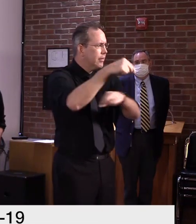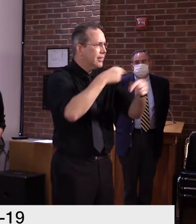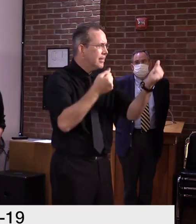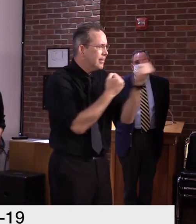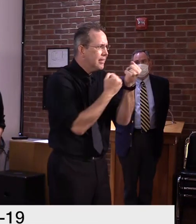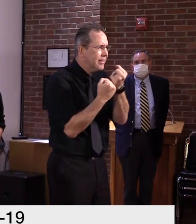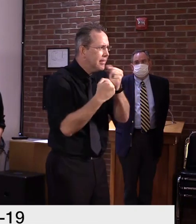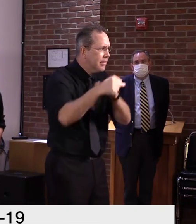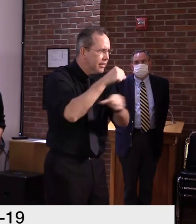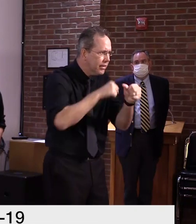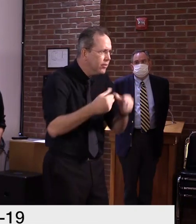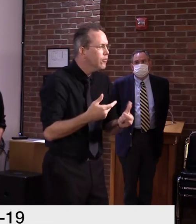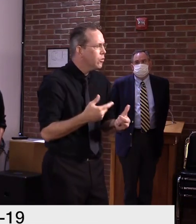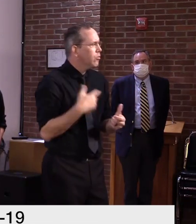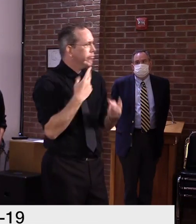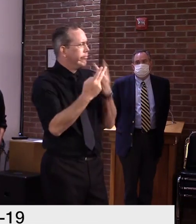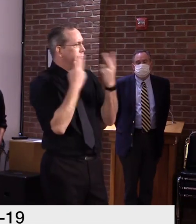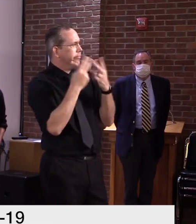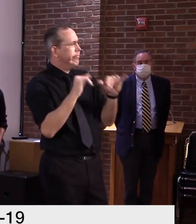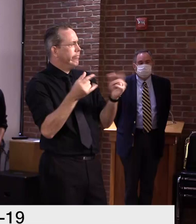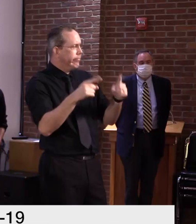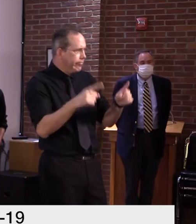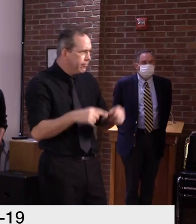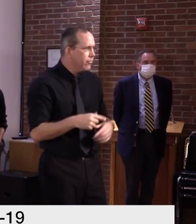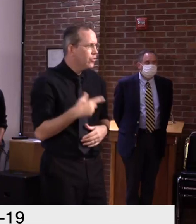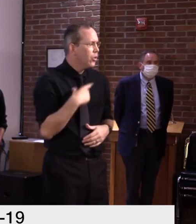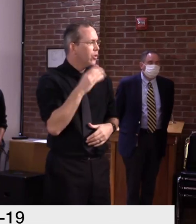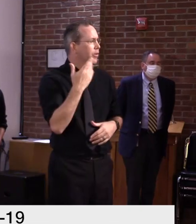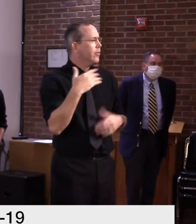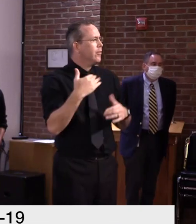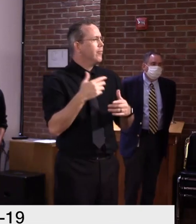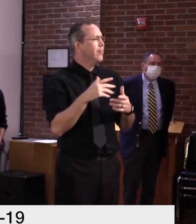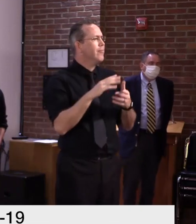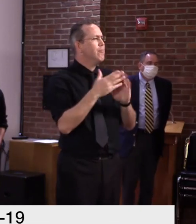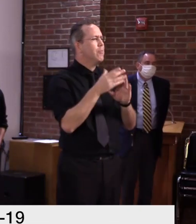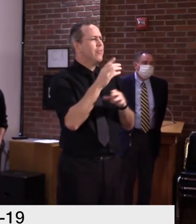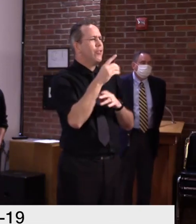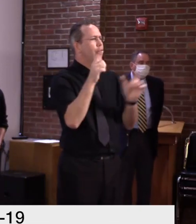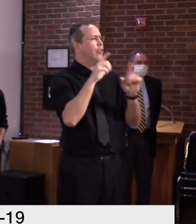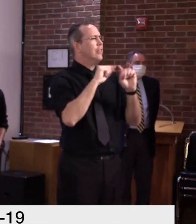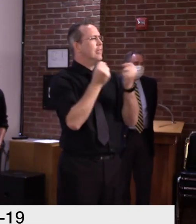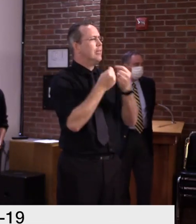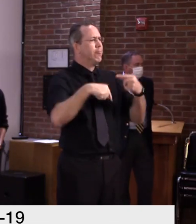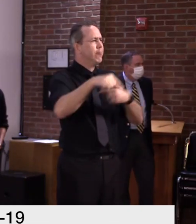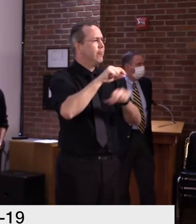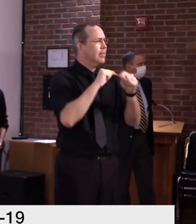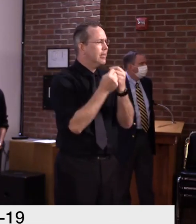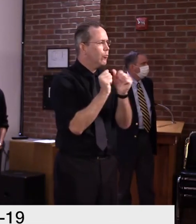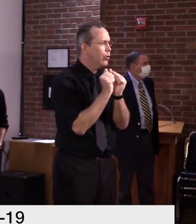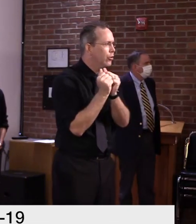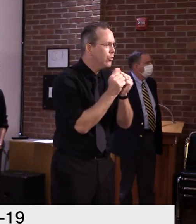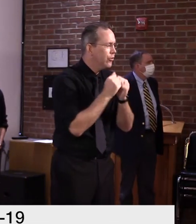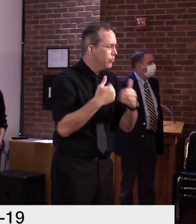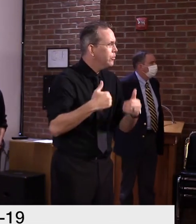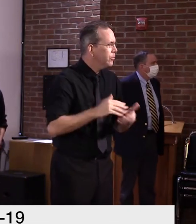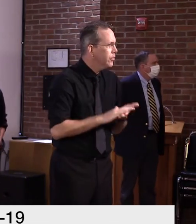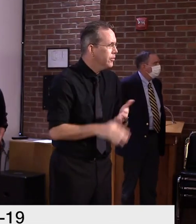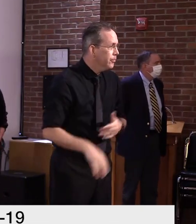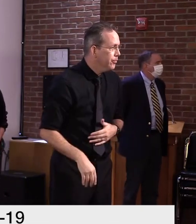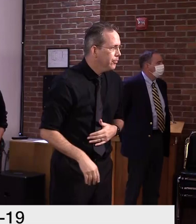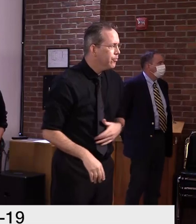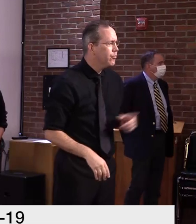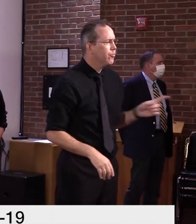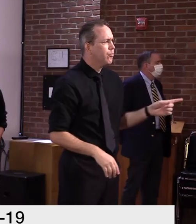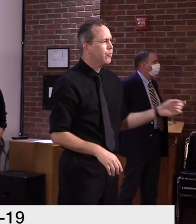see as an expanded team that works together to try and help when others need it. And if I could follow up with Dr. Levine on the